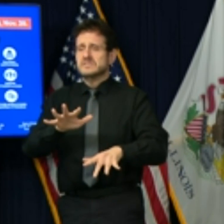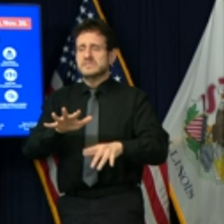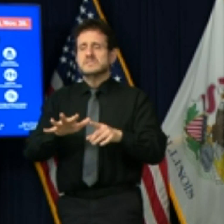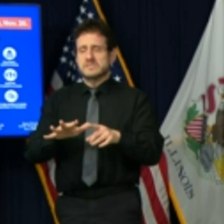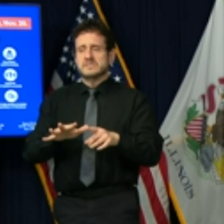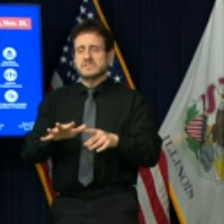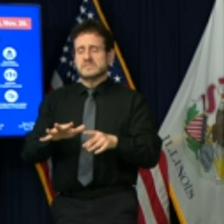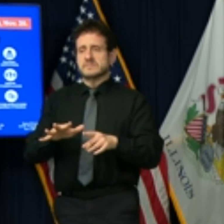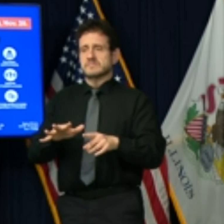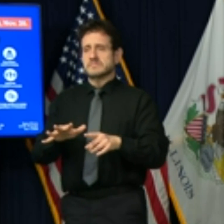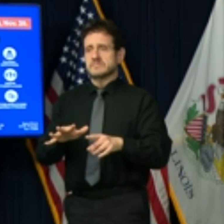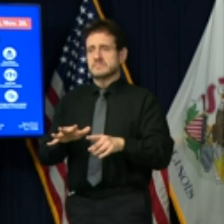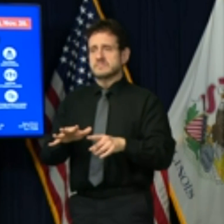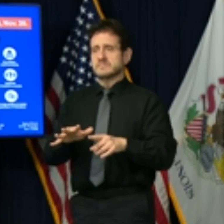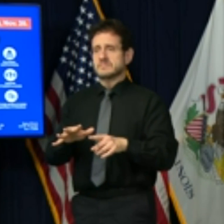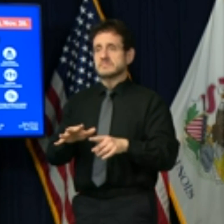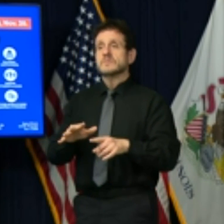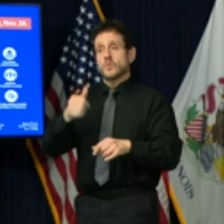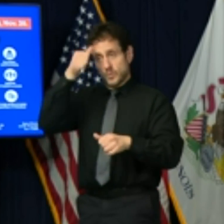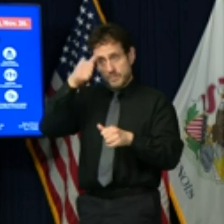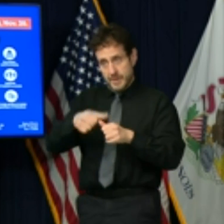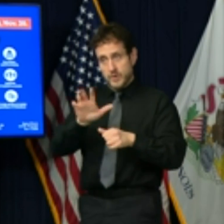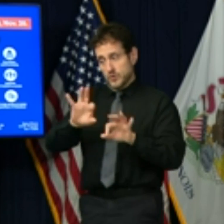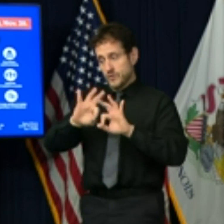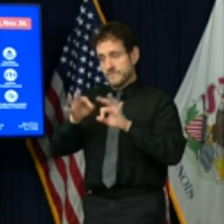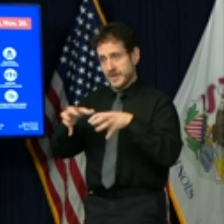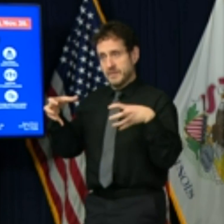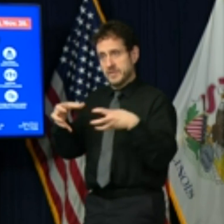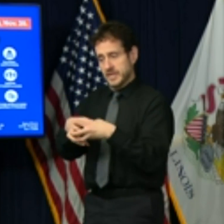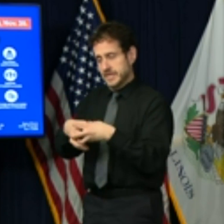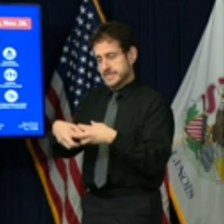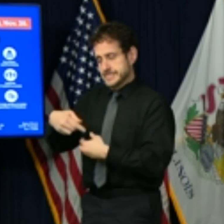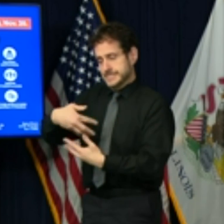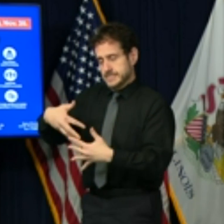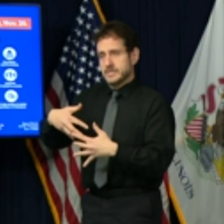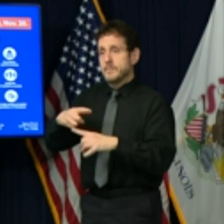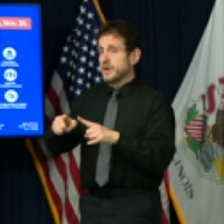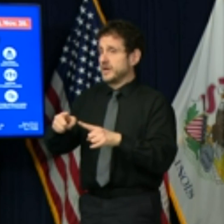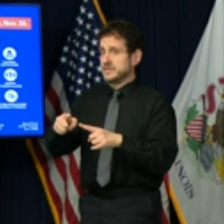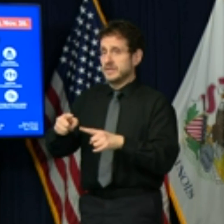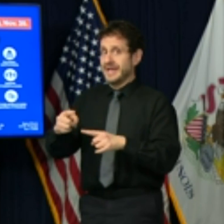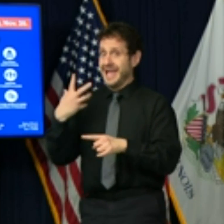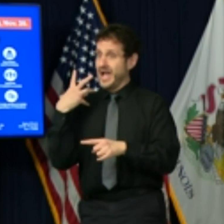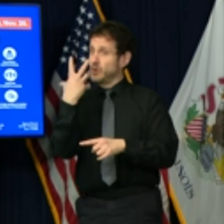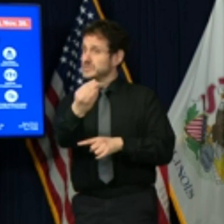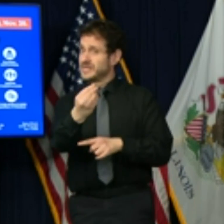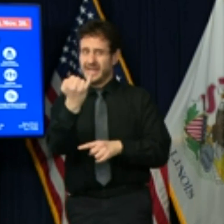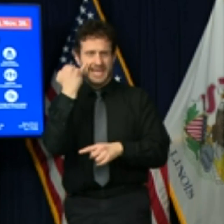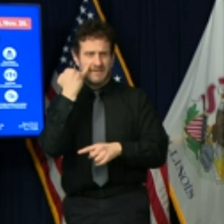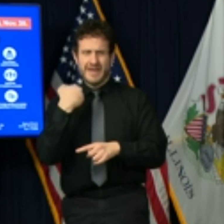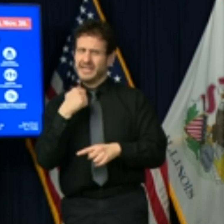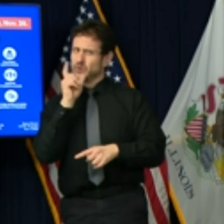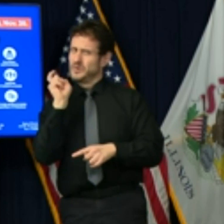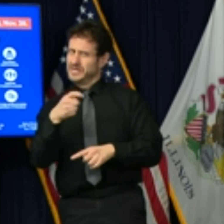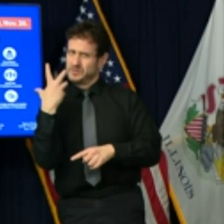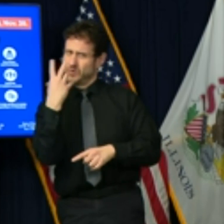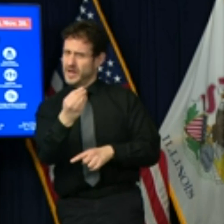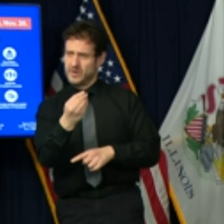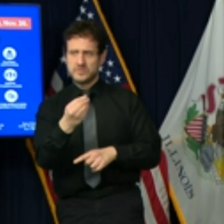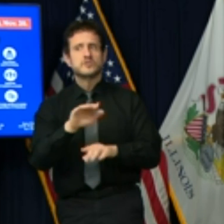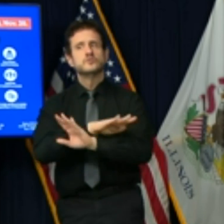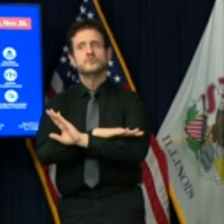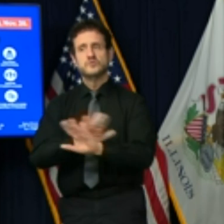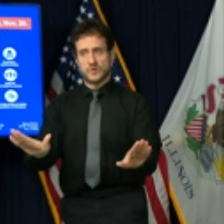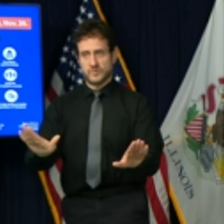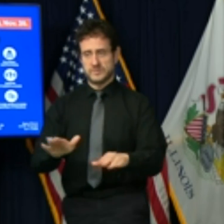your family bubble remains this. If you don't need to do it, don't do it. I know that